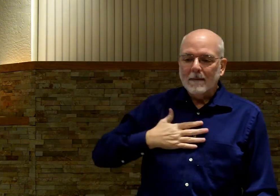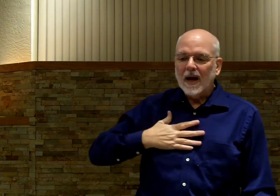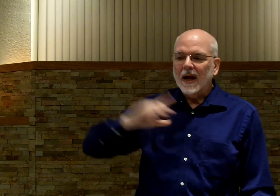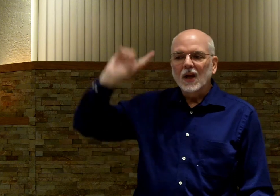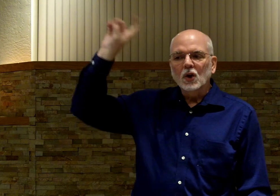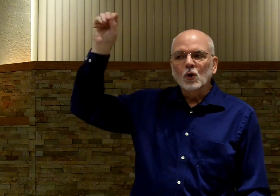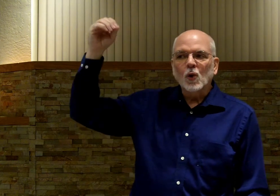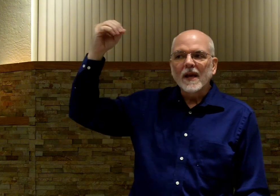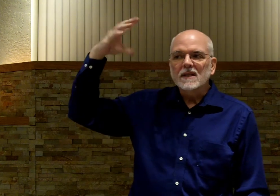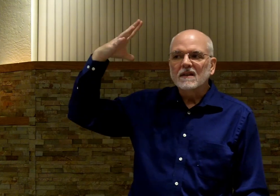My grace.